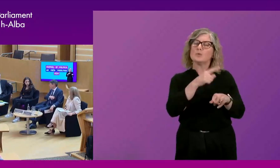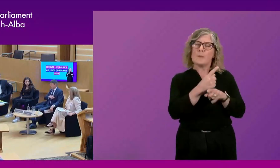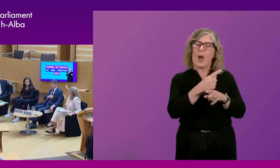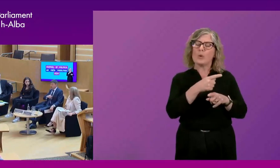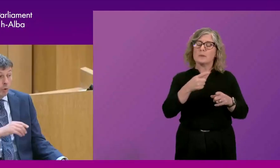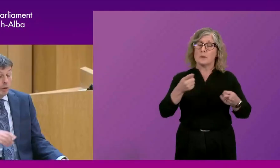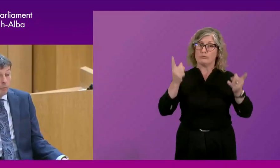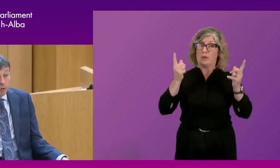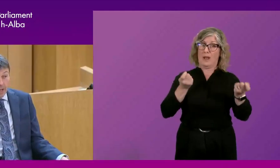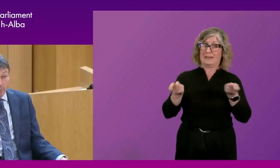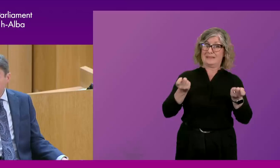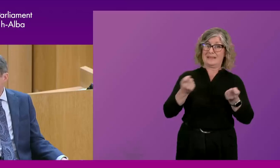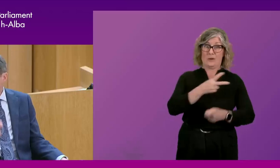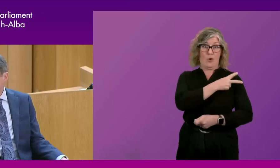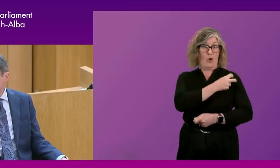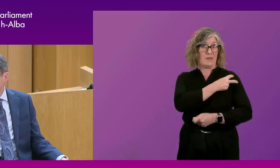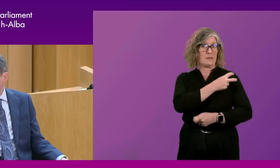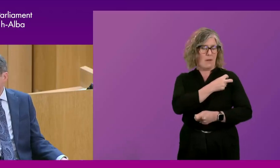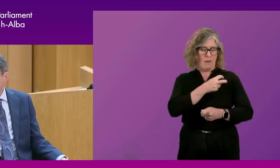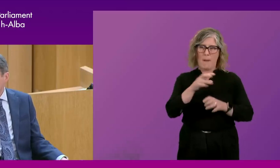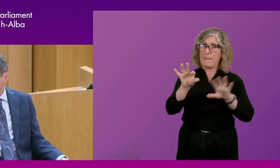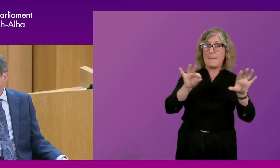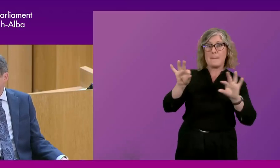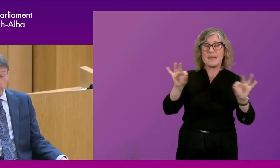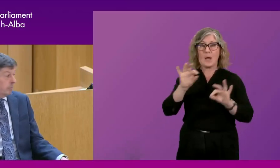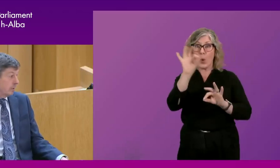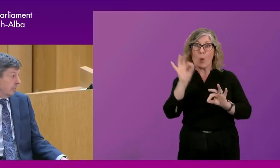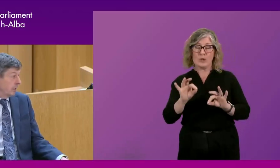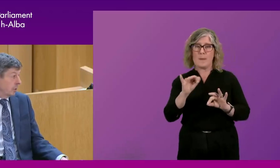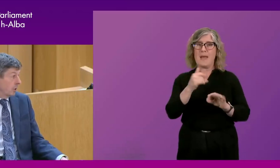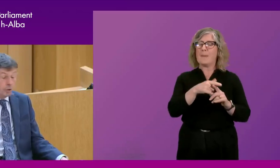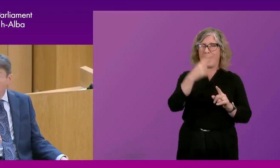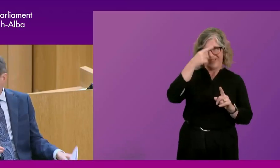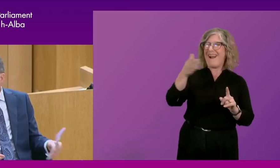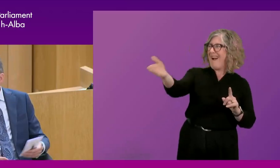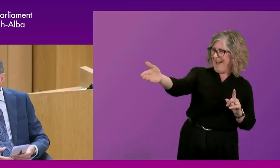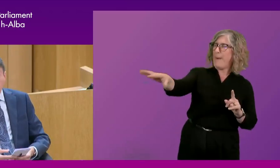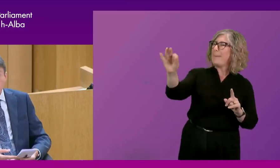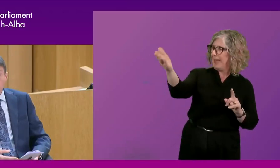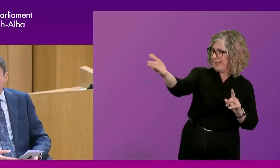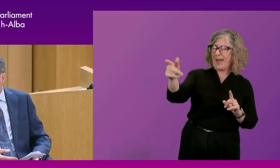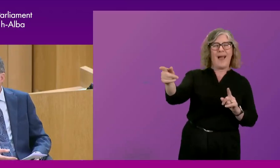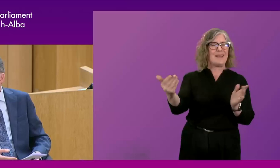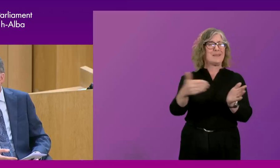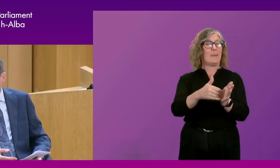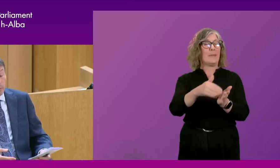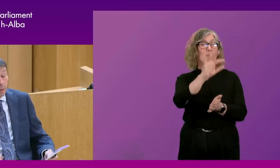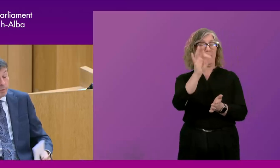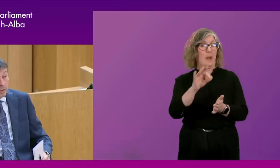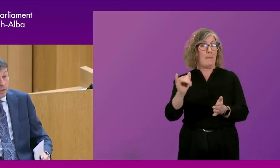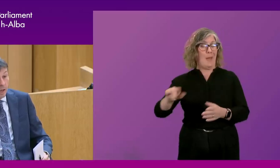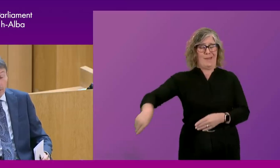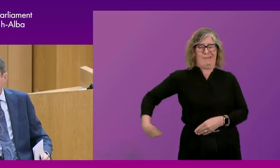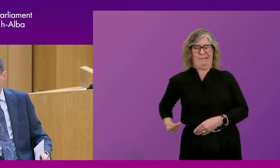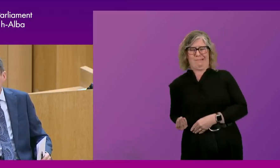questions. What unfortunately happens is you choose somebody thinking they're going to ask a supplementary question and they've got a scripted question given to them from the